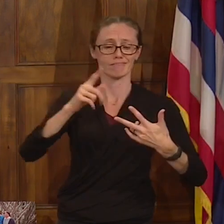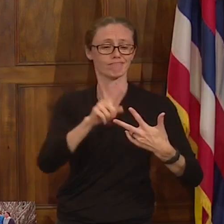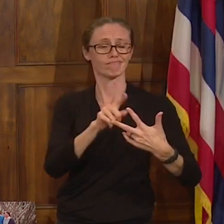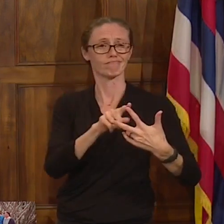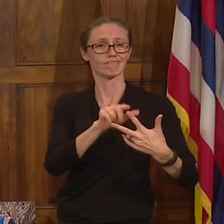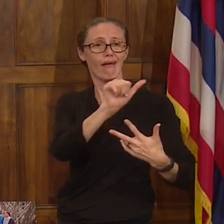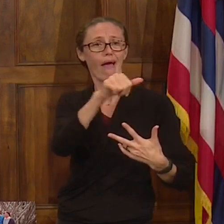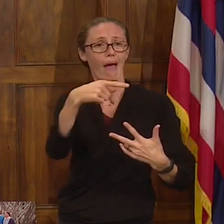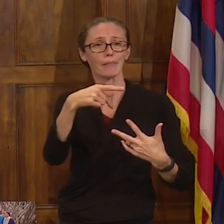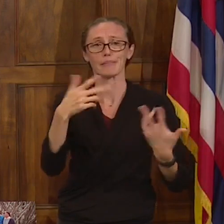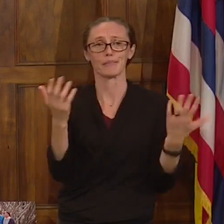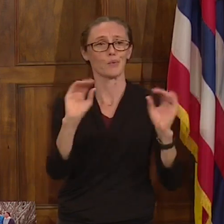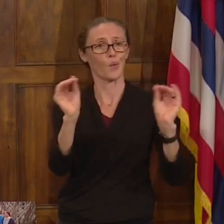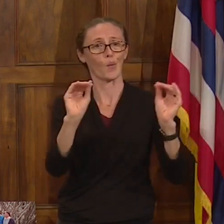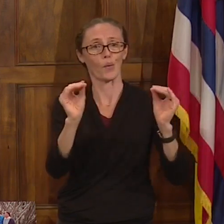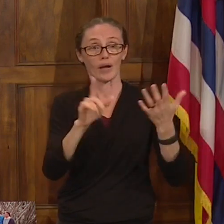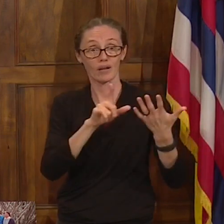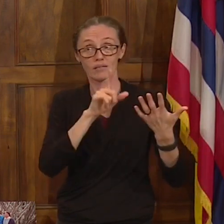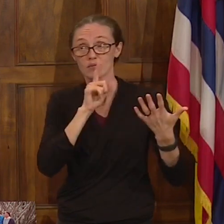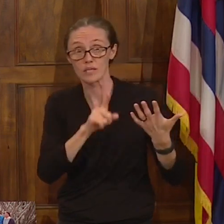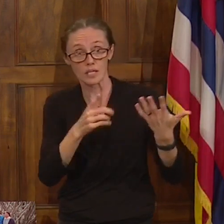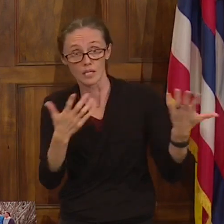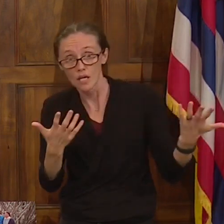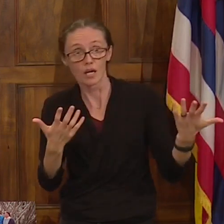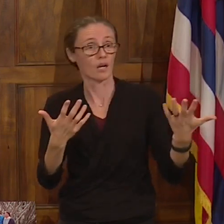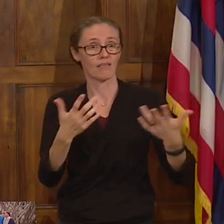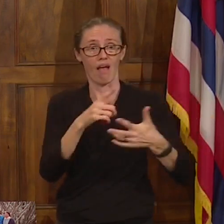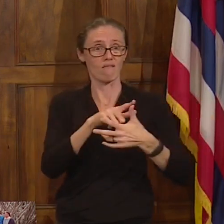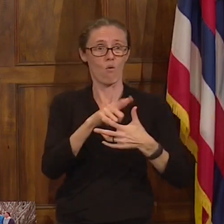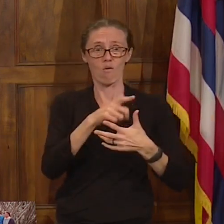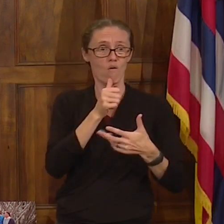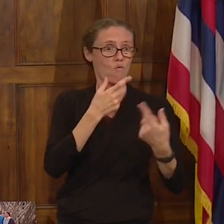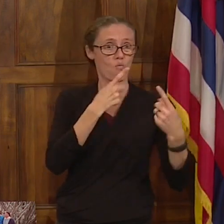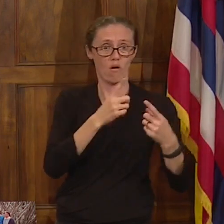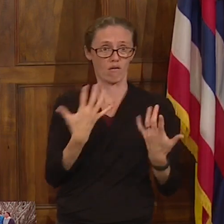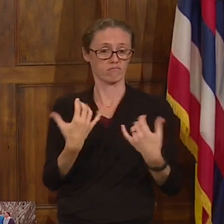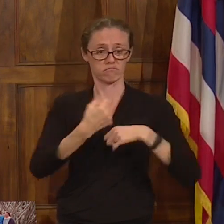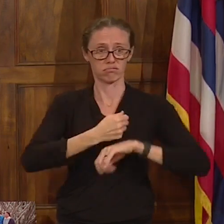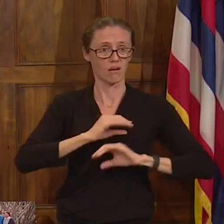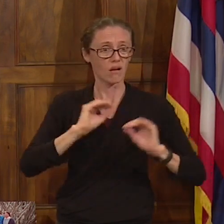and why warning of the phone line going down without a backup wasn't disseminated?